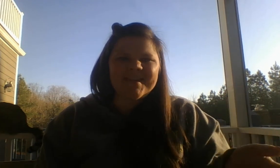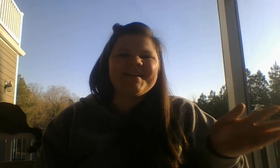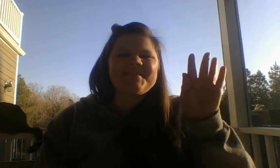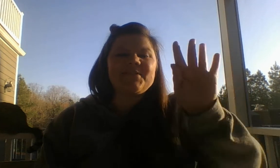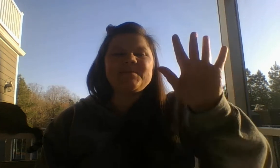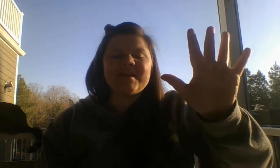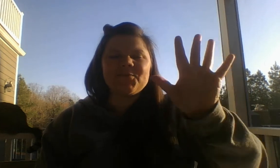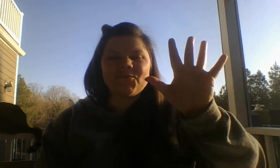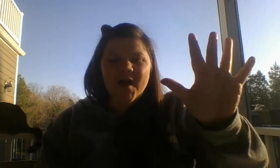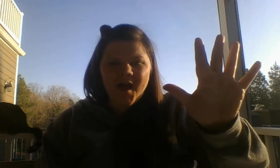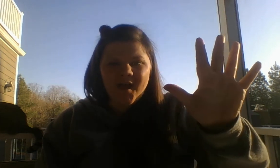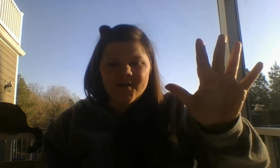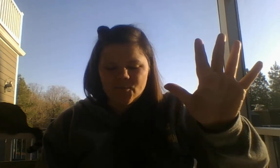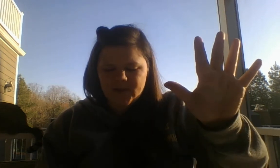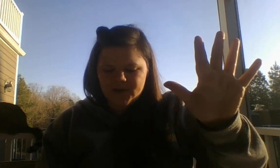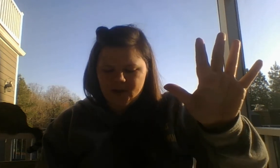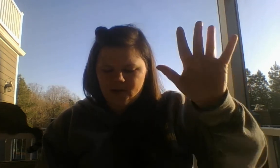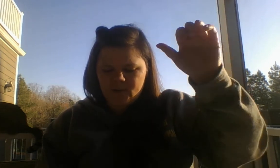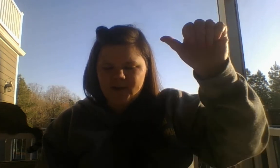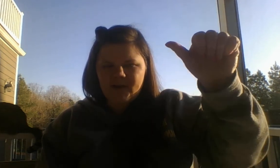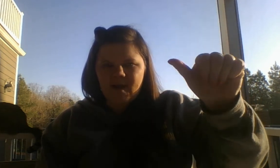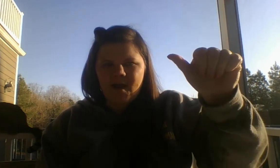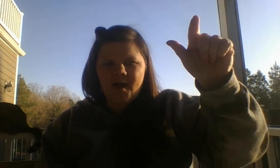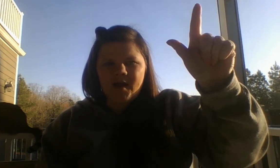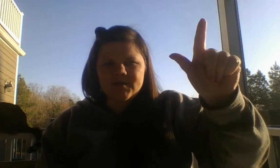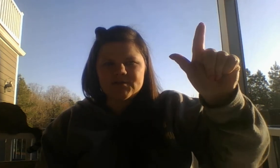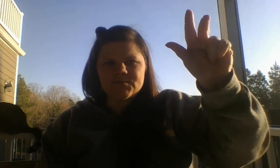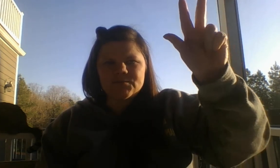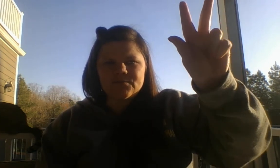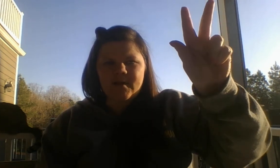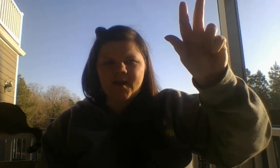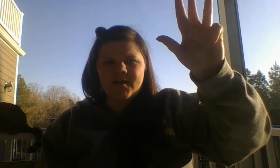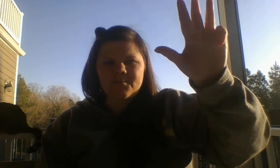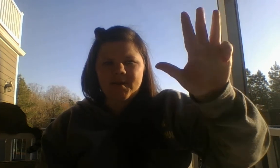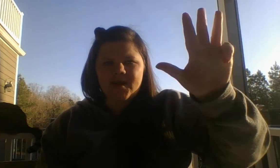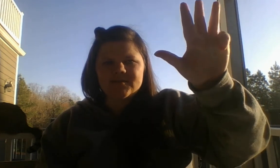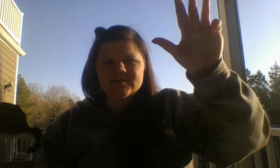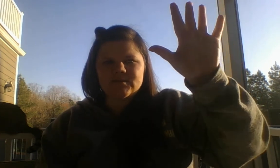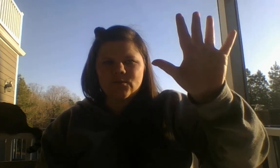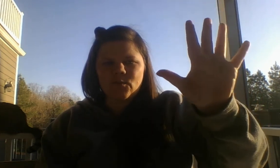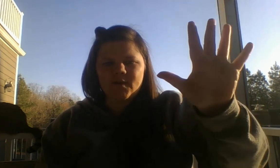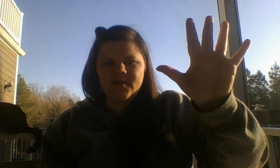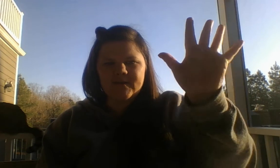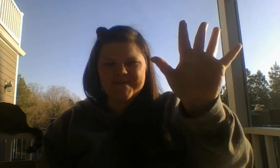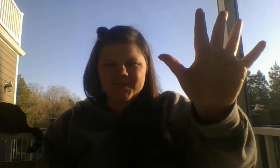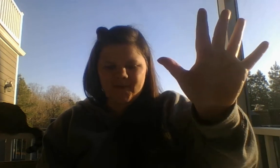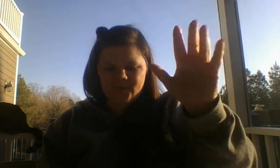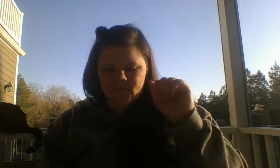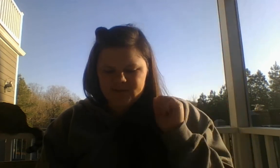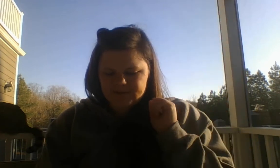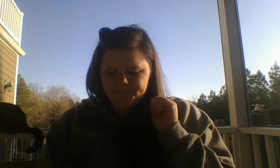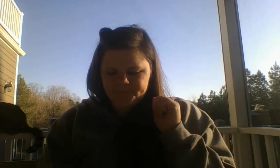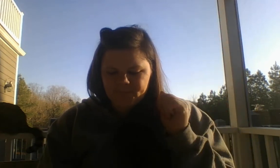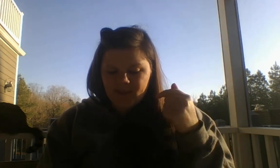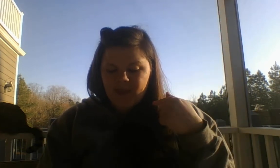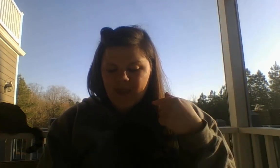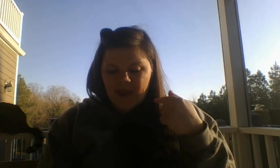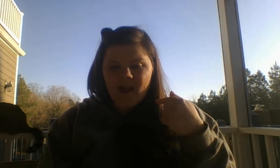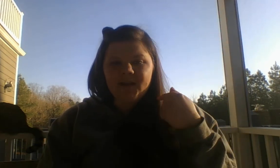If you said five, way to go. I do my best work. Five words. I